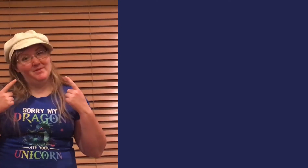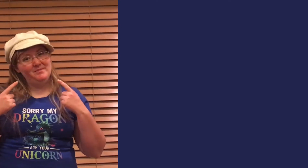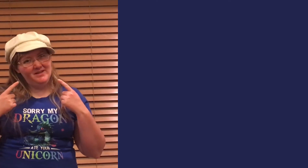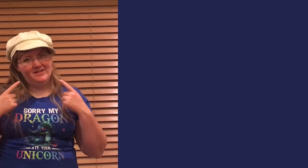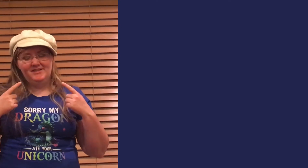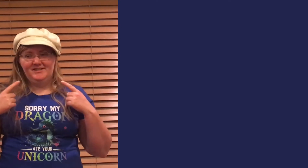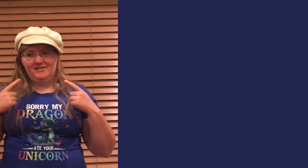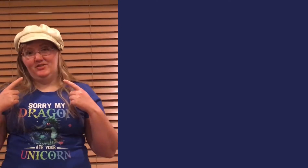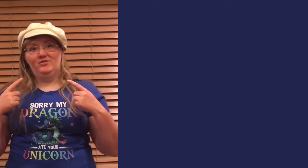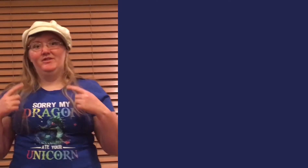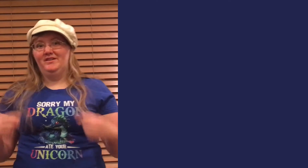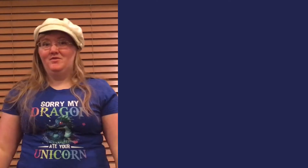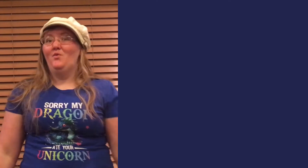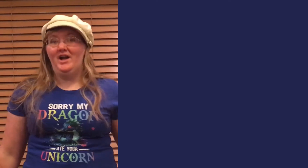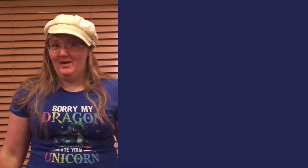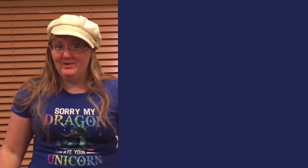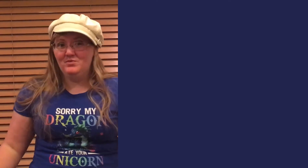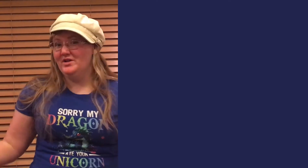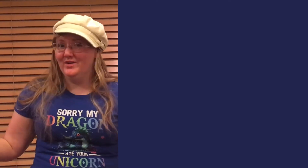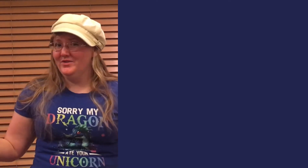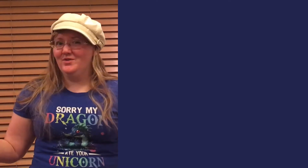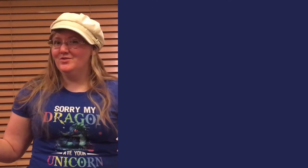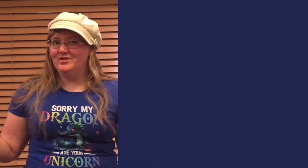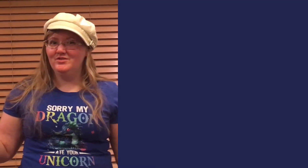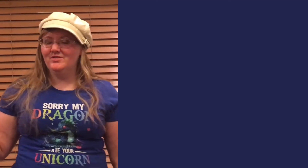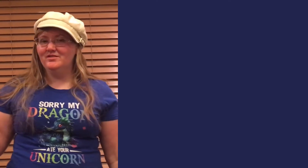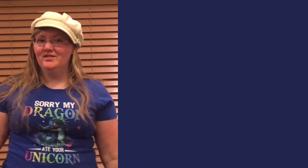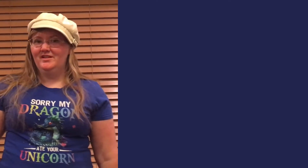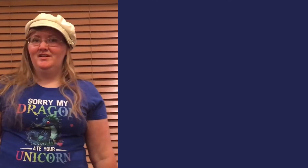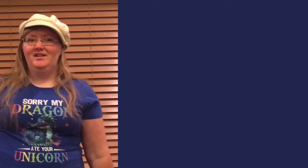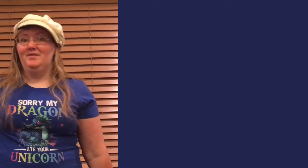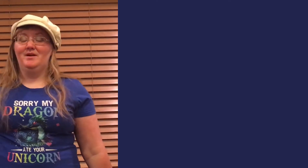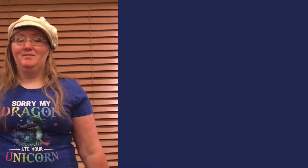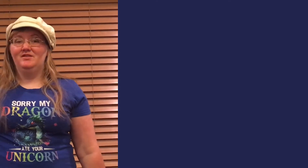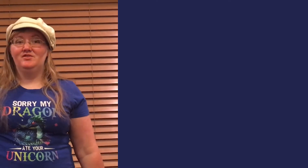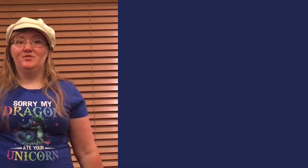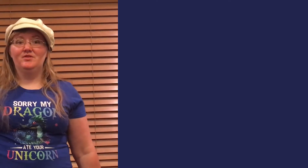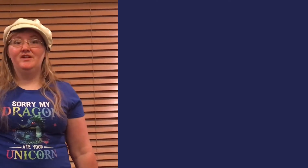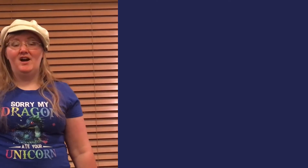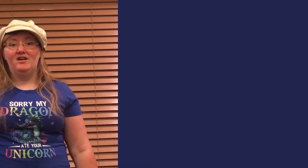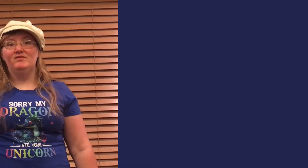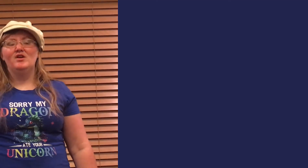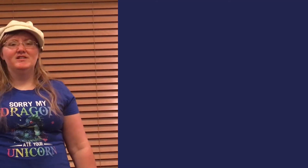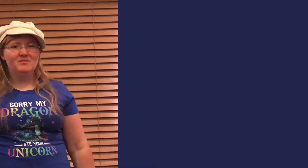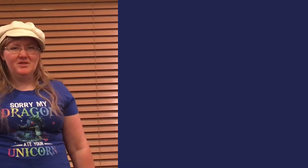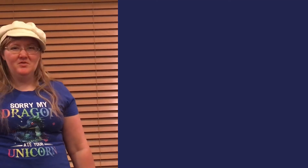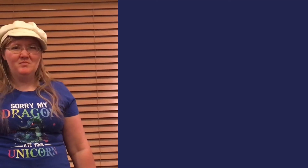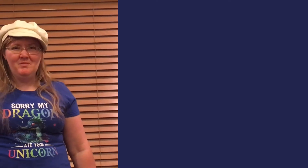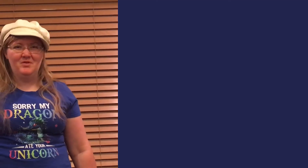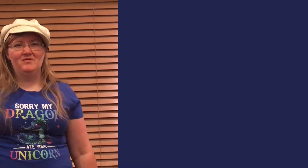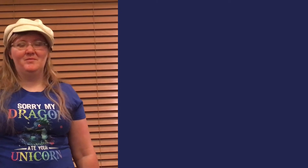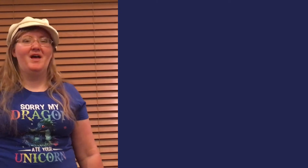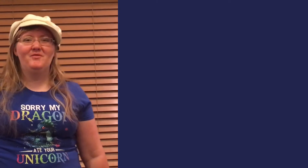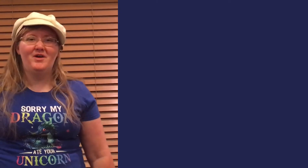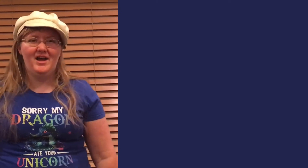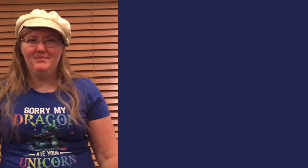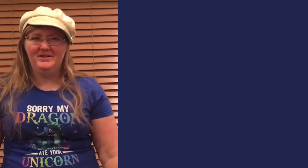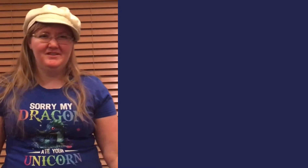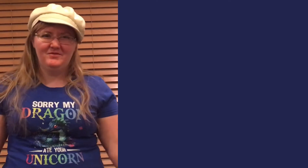might be the story of what happened while you were at the grocery store. It might be the story of something you remember from what happened several